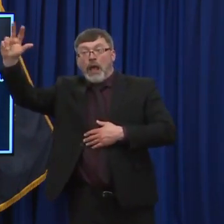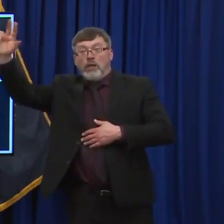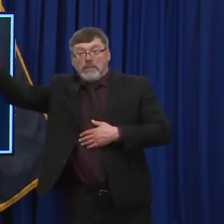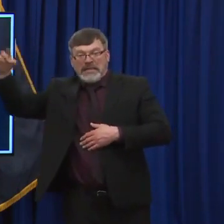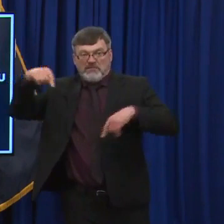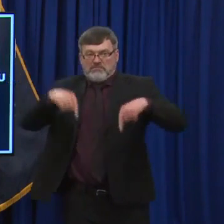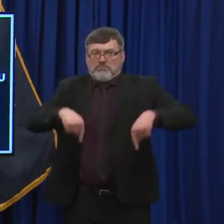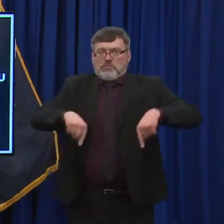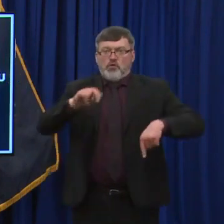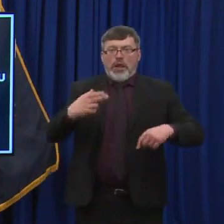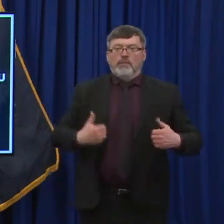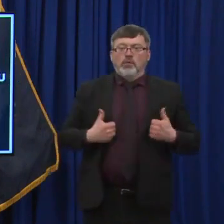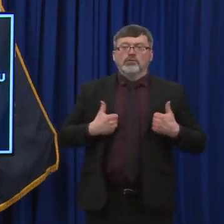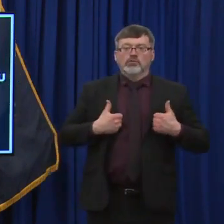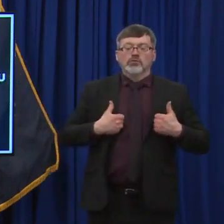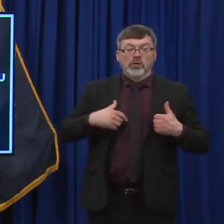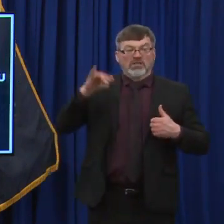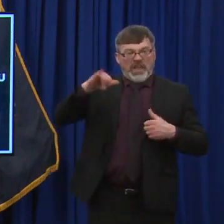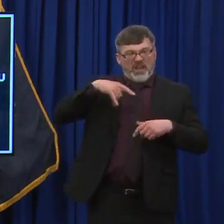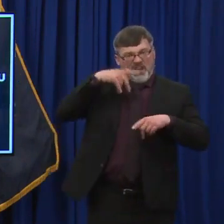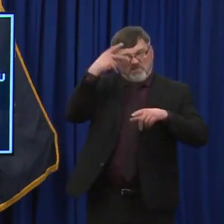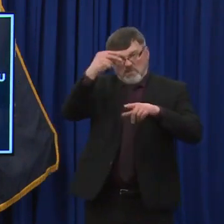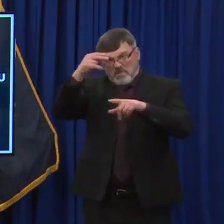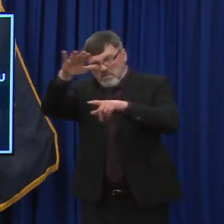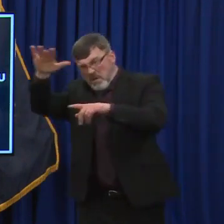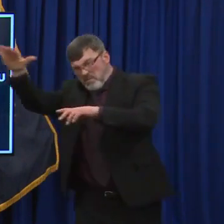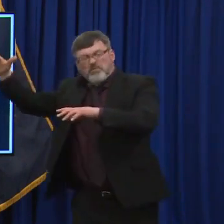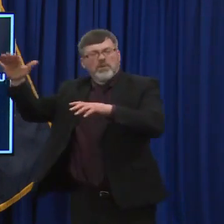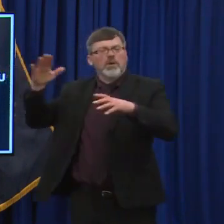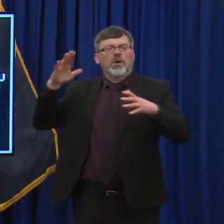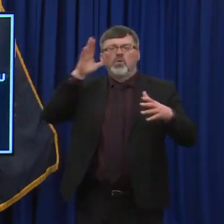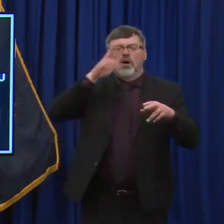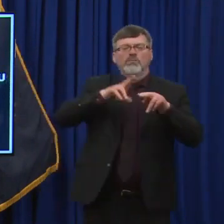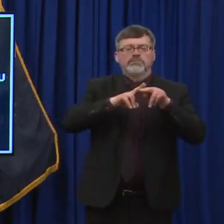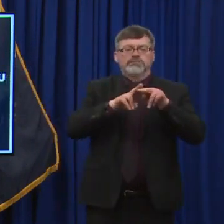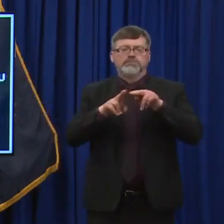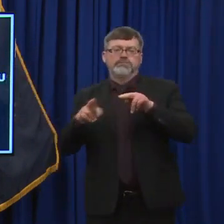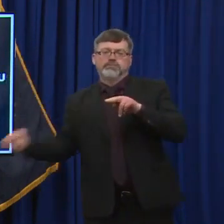continue to drop. But that's all the more reason for folks do need to continue to get their vaccine.